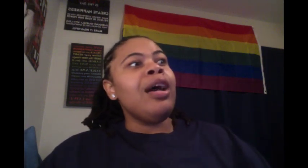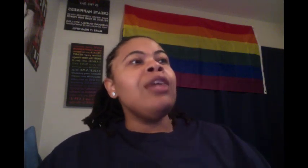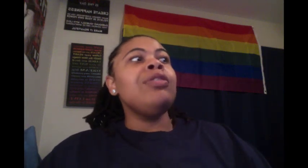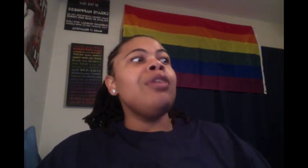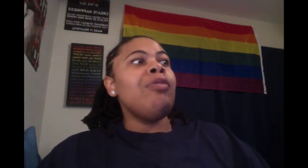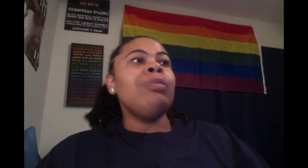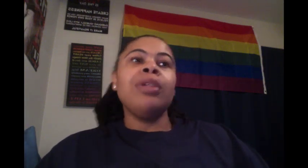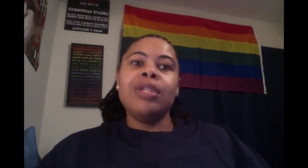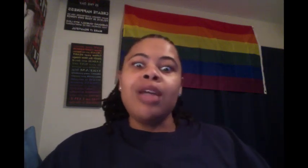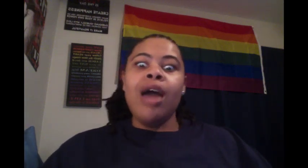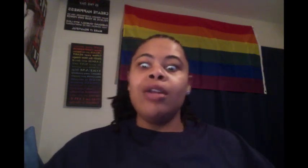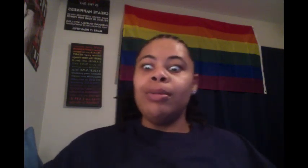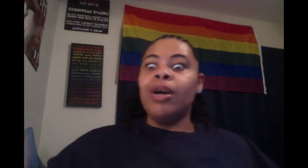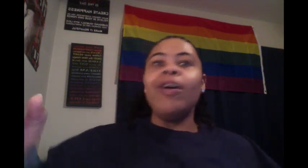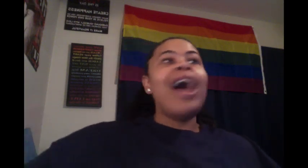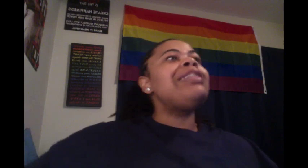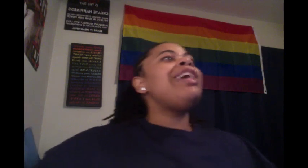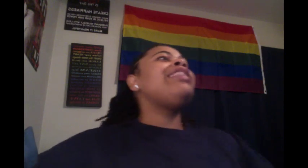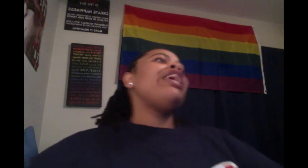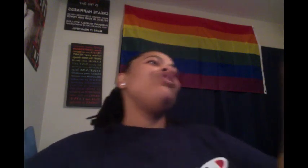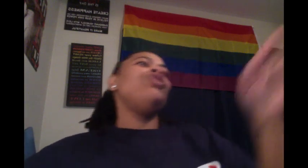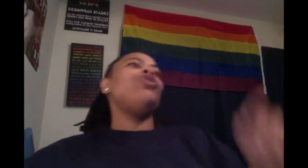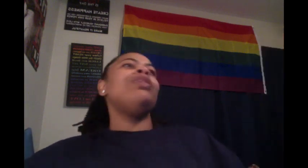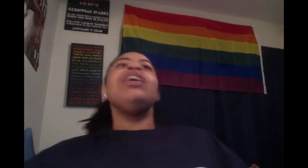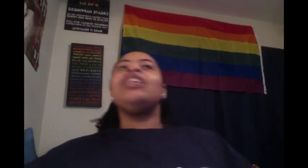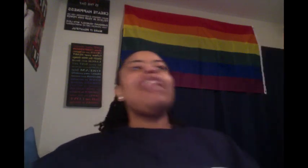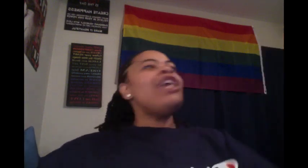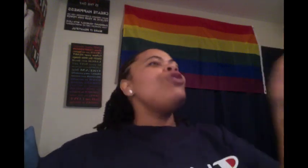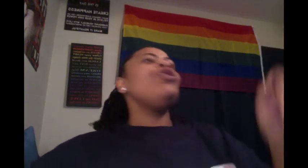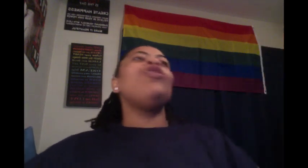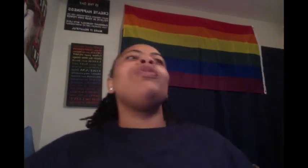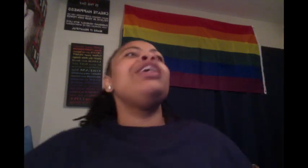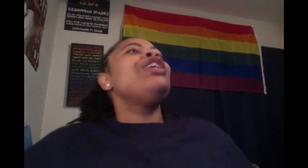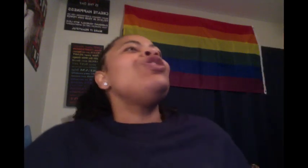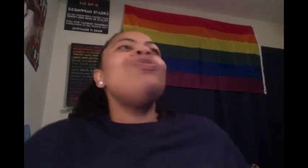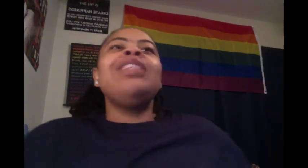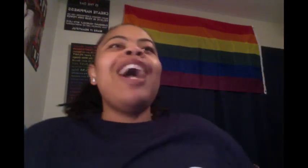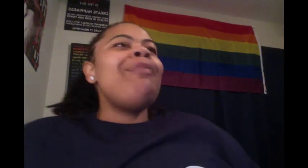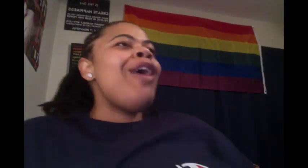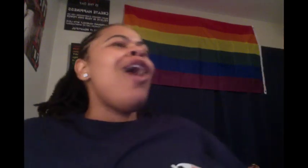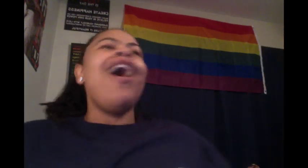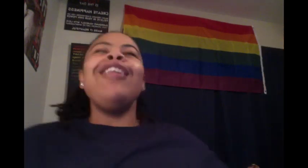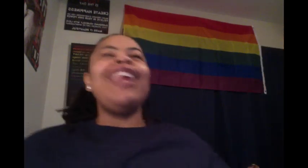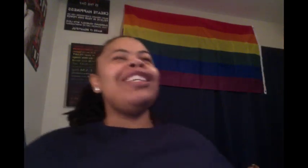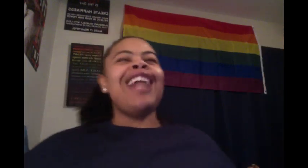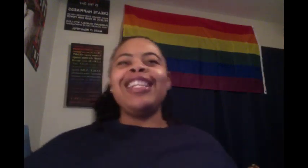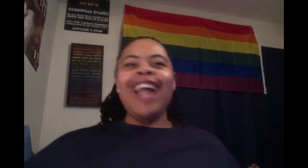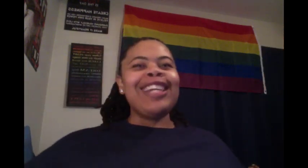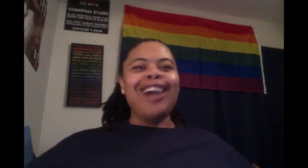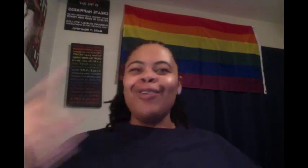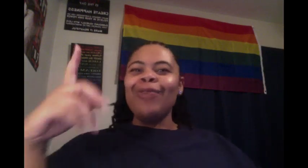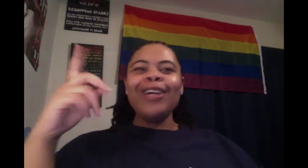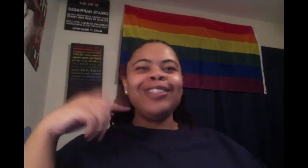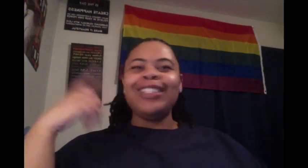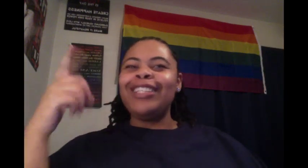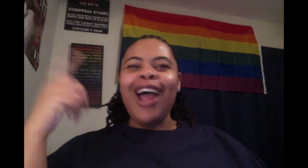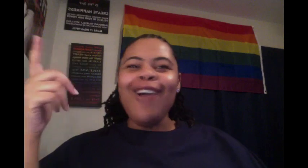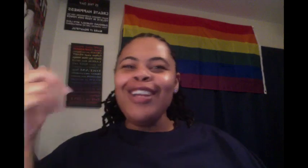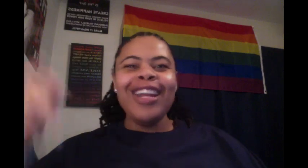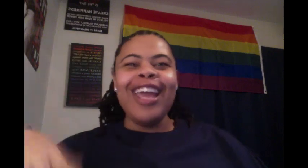You know what? I'm going turn this car on. I'm going go. I said, thank you, Yuma. Thank you, Yuma. Yuma thought about all of that shit. I said, I could saw the wheels just turning in their